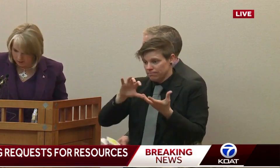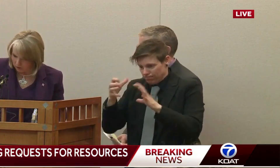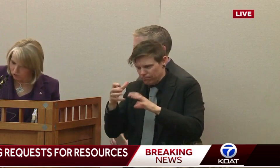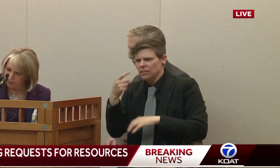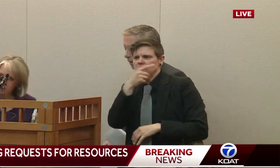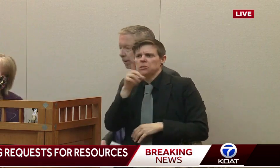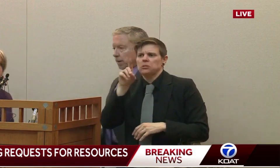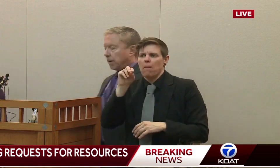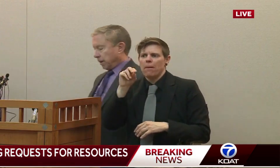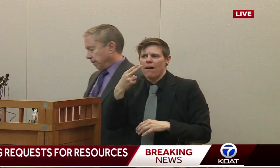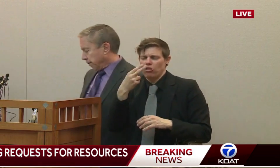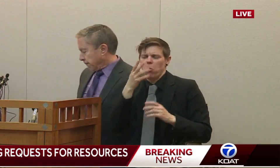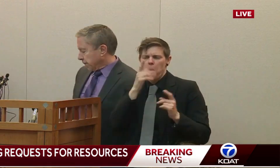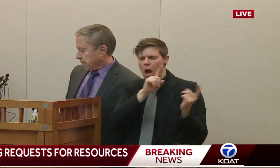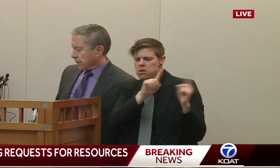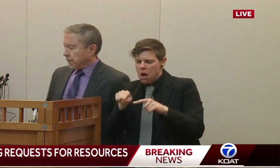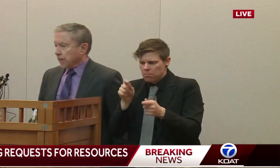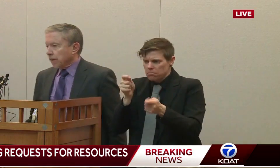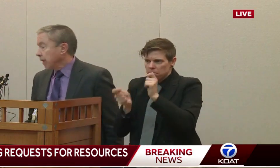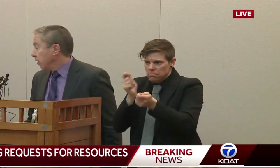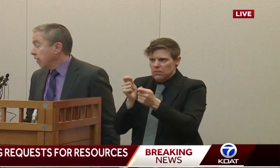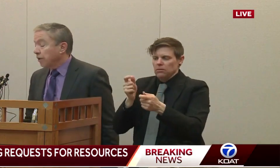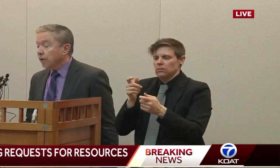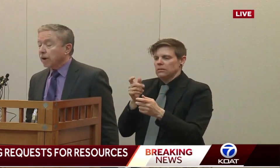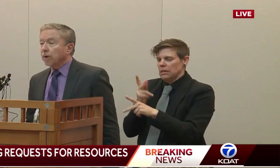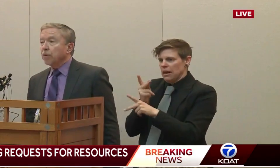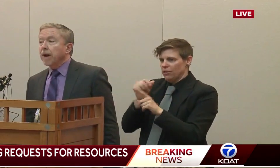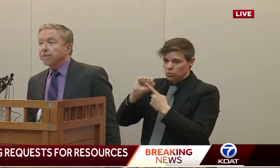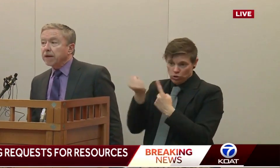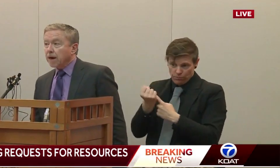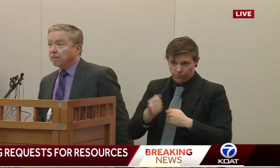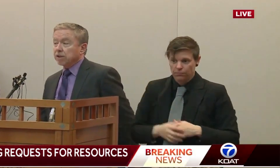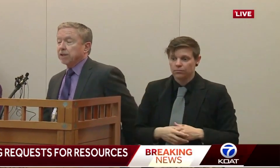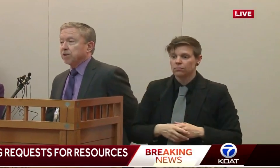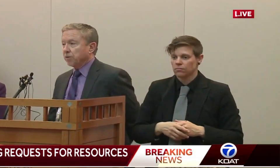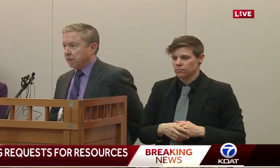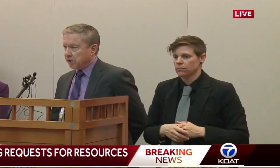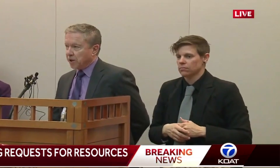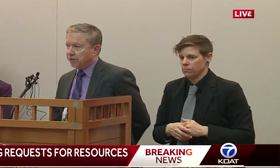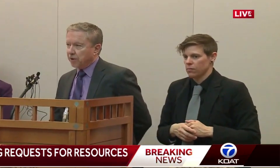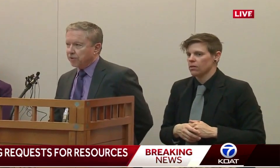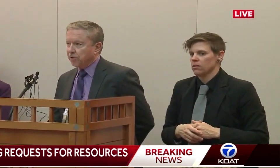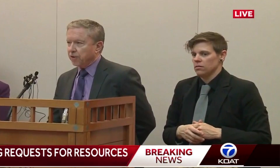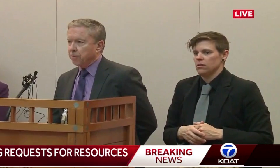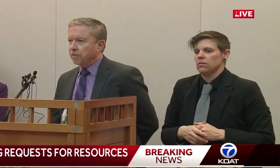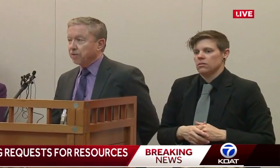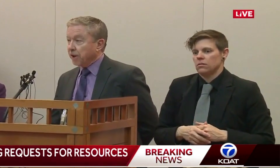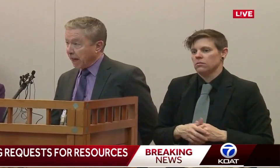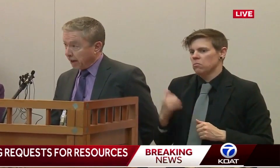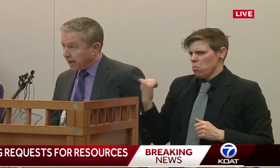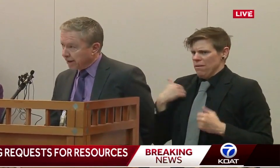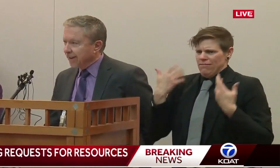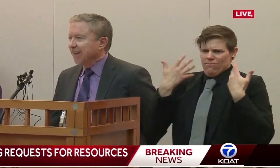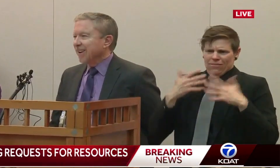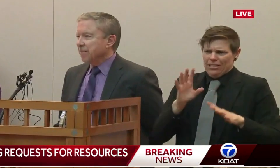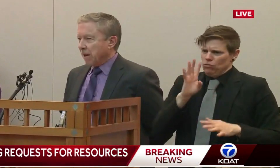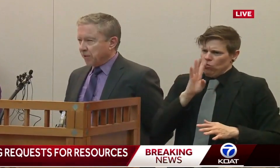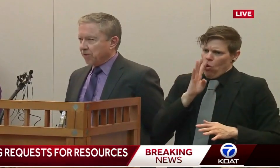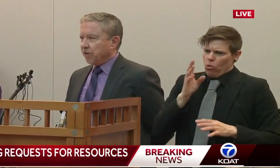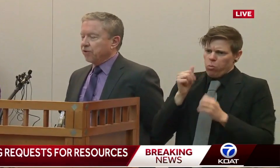Yep. And Dr. Scraise. Thank you, Governor. We have been in conversation with major healthcare systems today